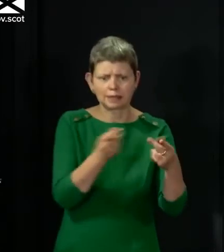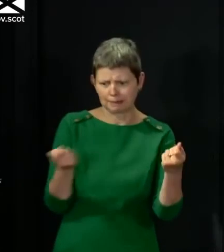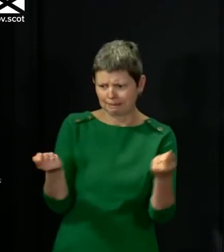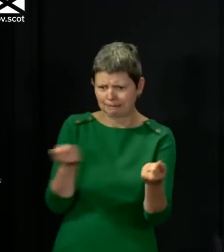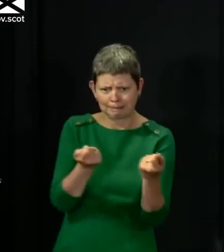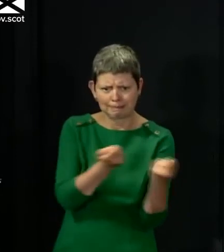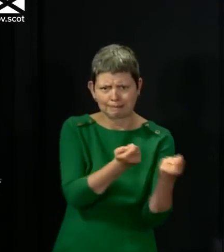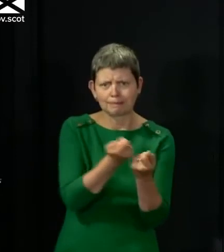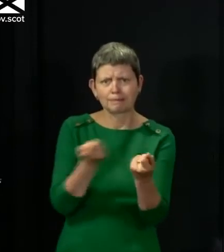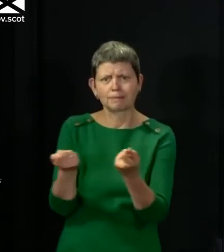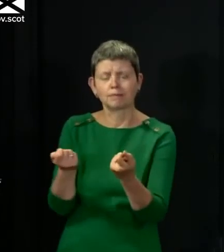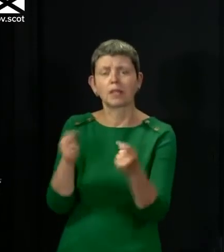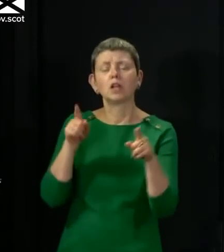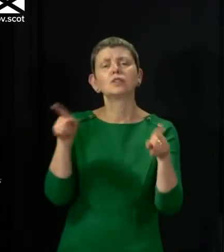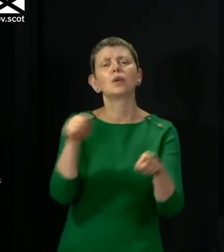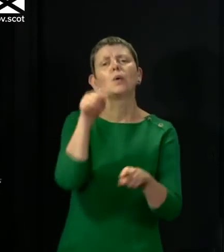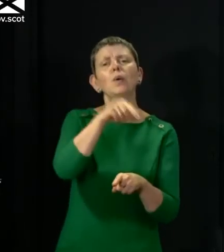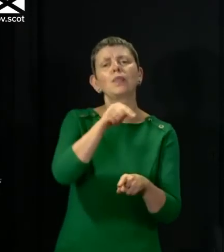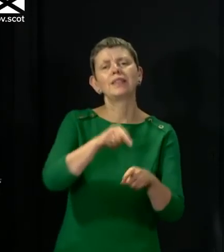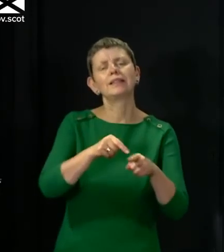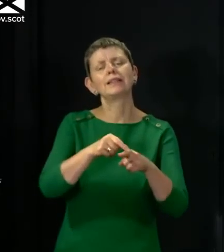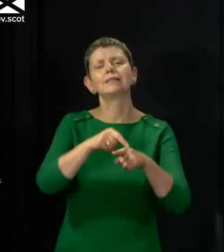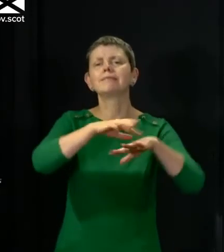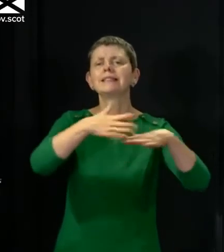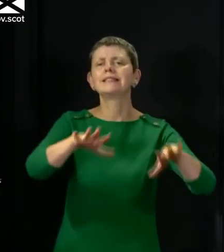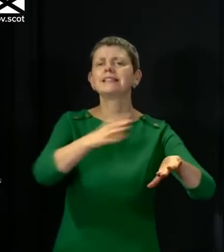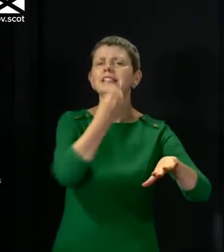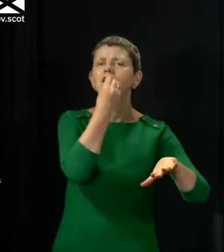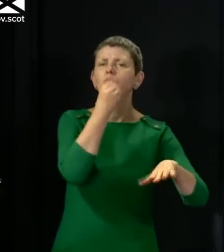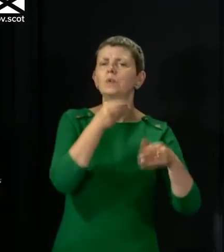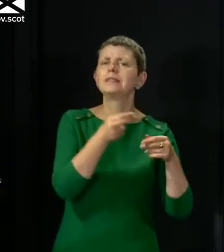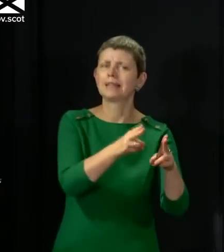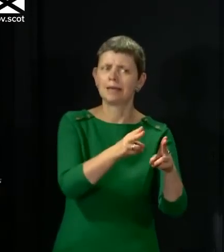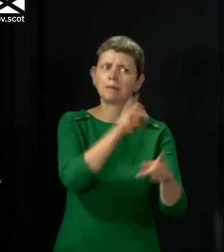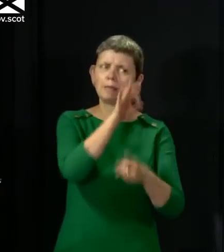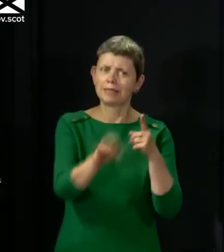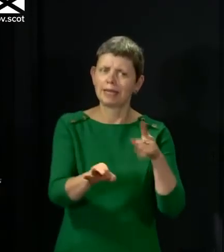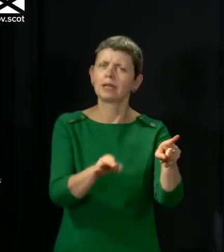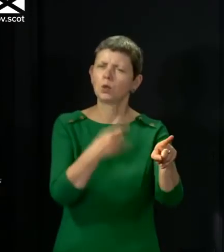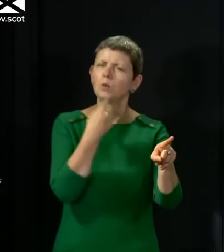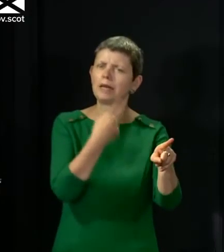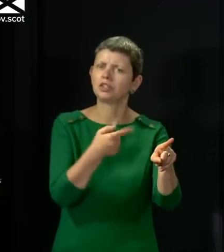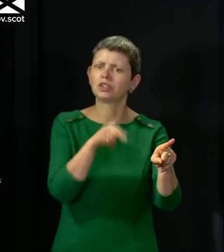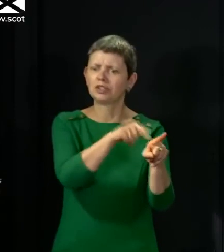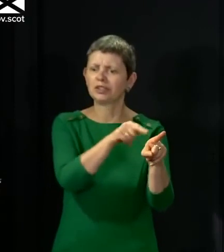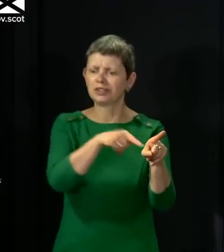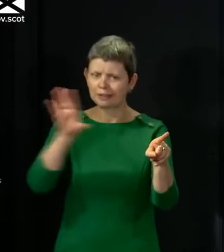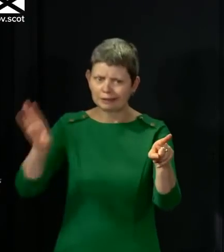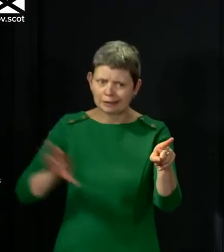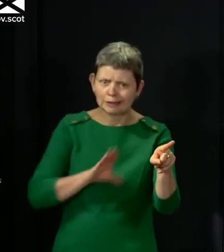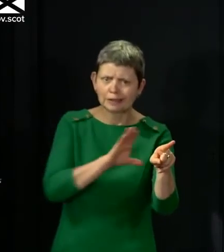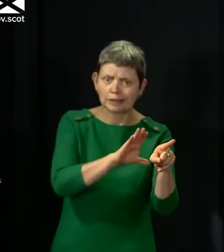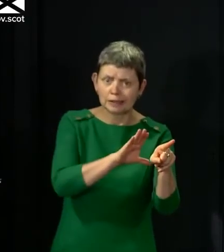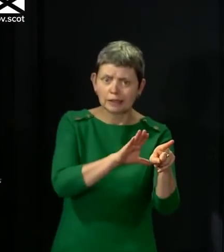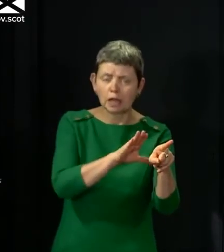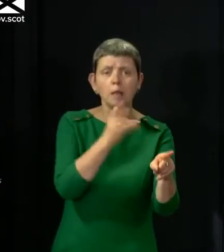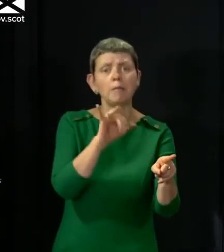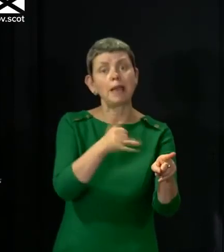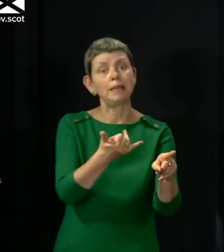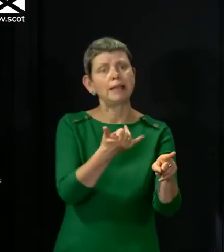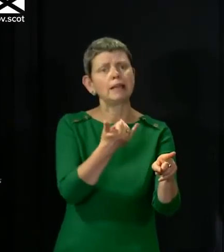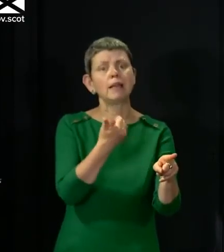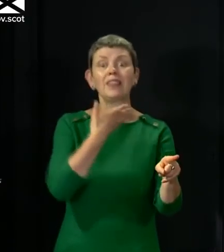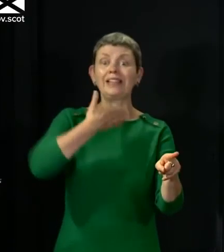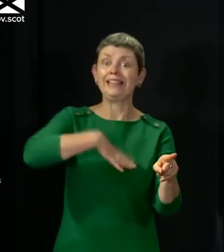specifically talking about the seafood scheme, but generally we don't want particular schemes that may have lower demand than we had